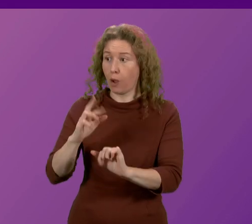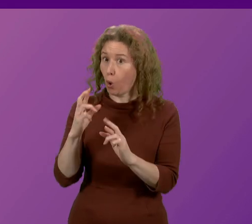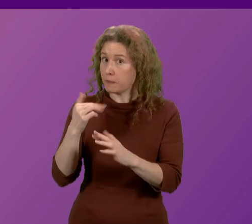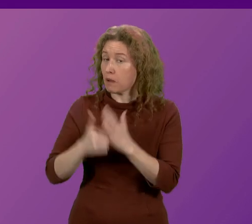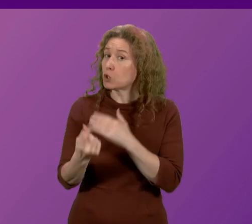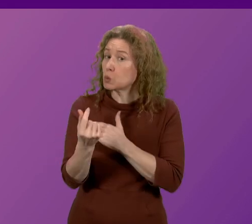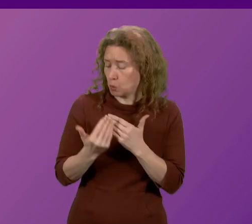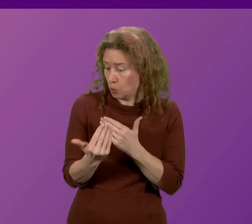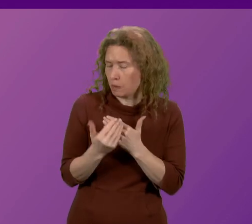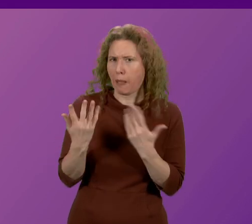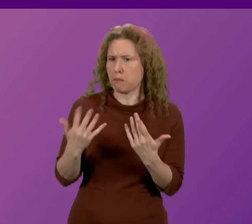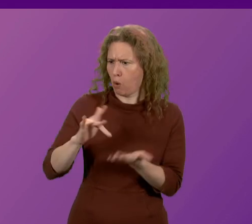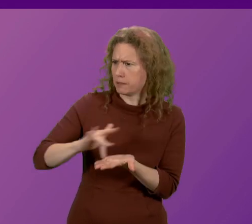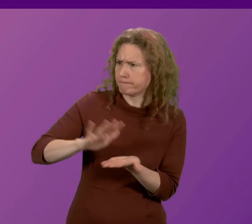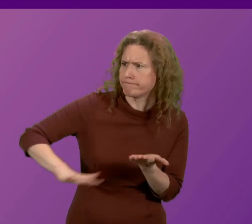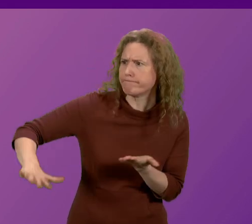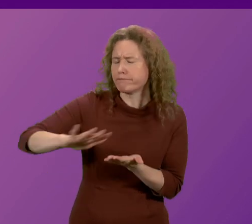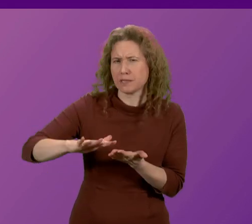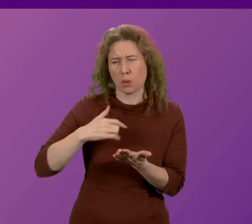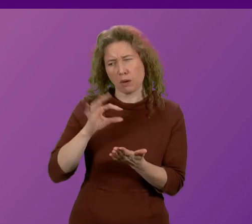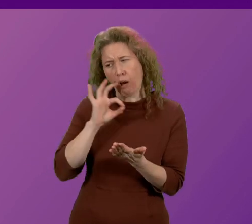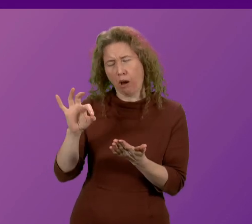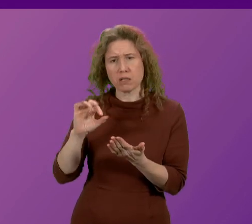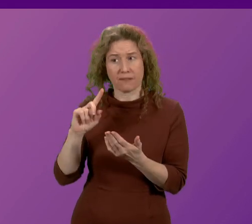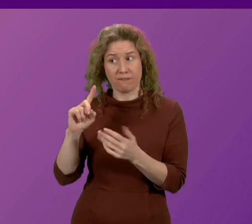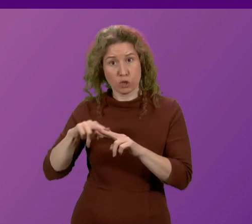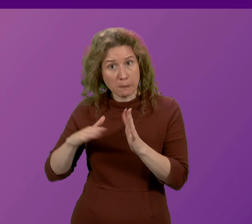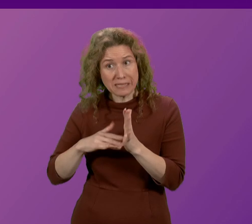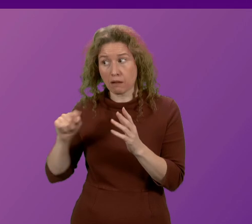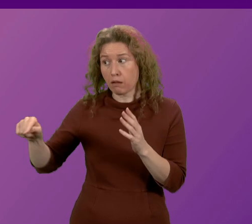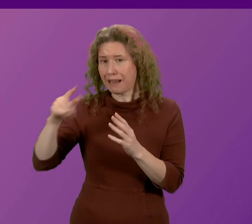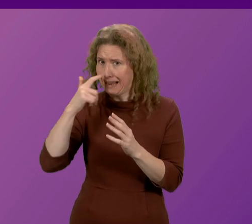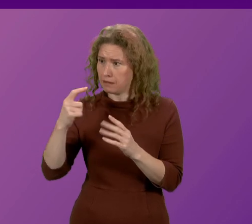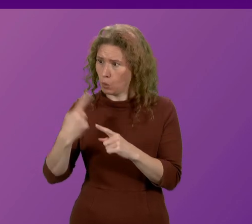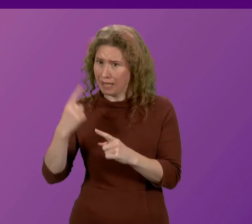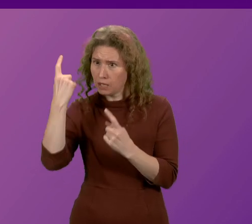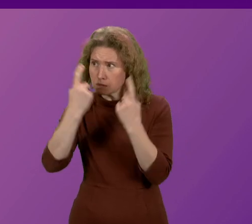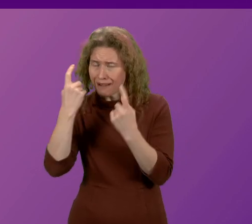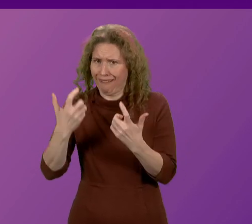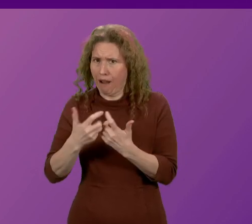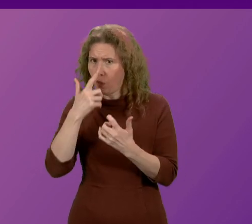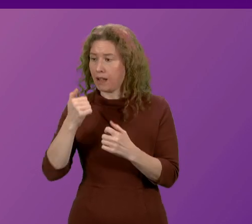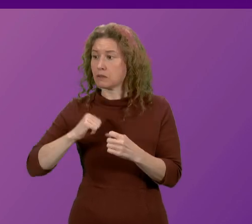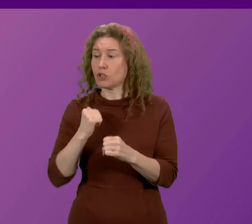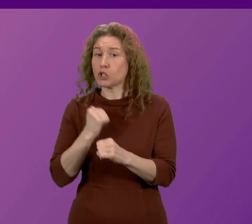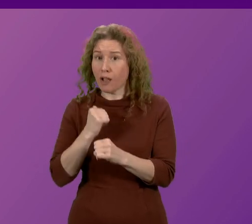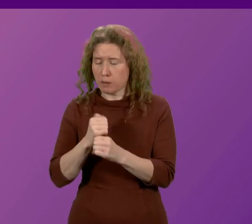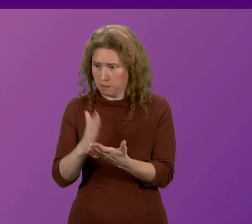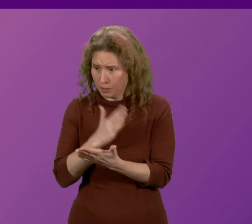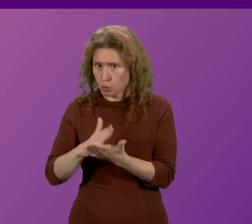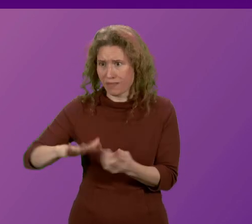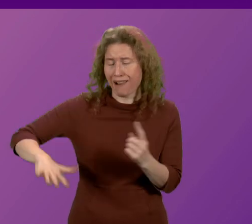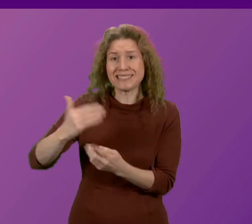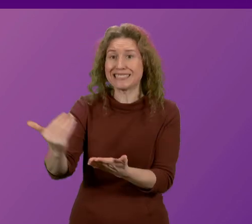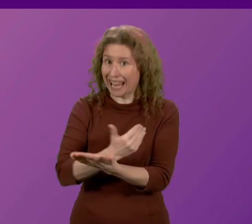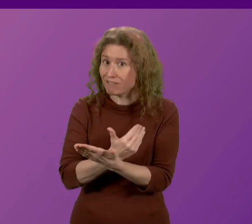however, my constituents and I would be grateful if the First Minister and colleagues could quickly consider how the Scottish Government can take more action to secure the